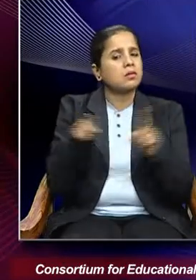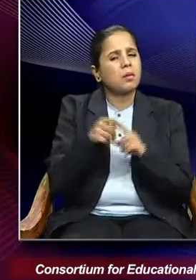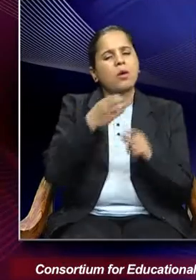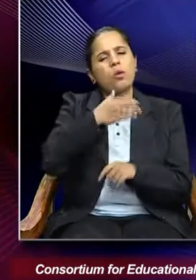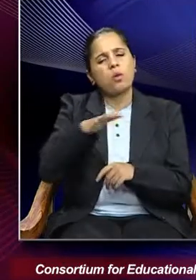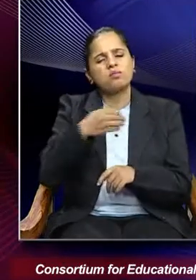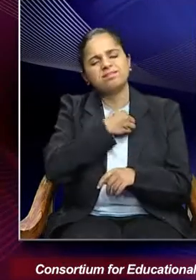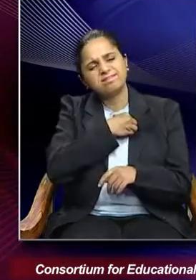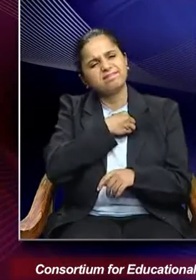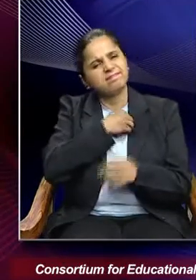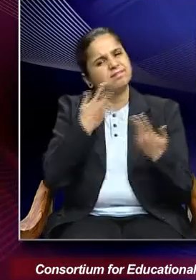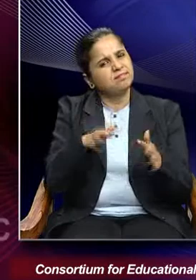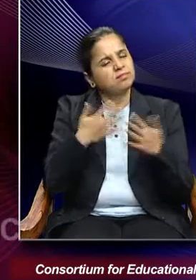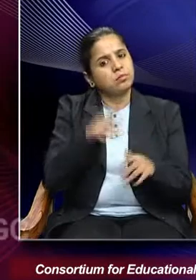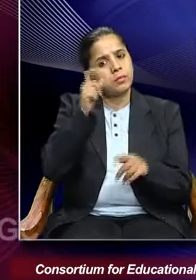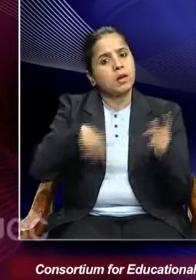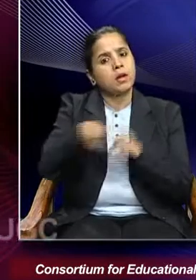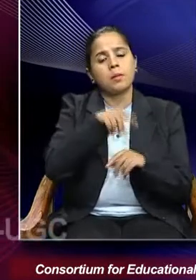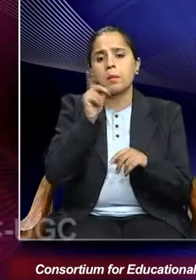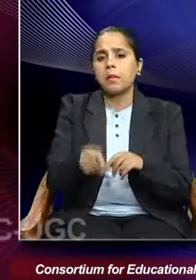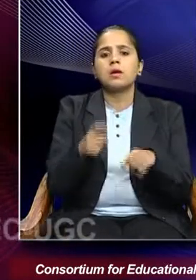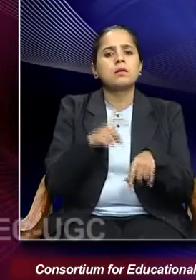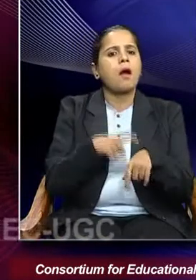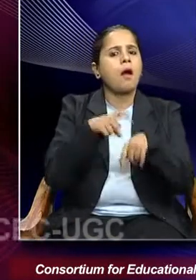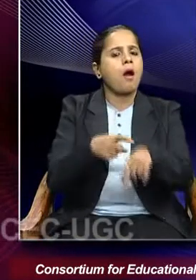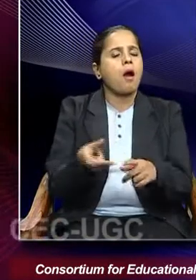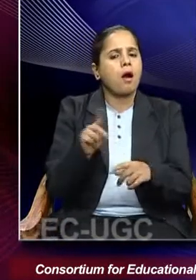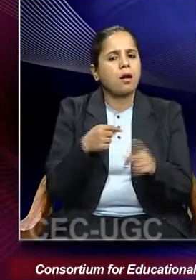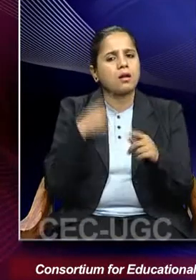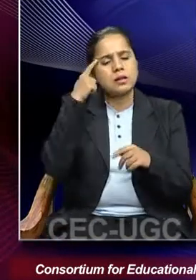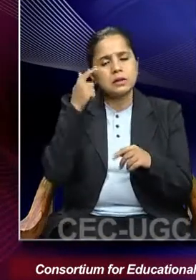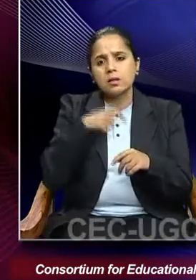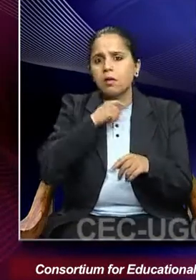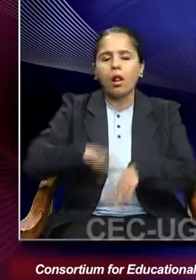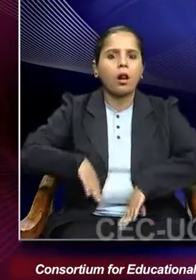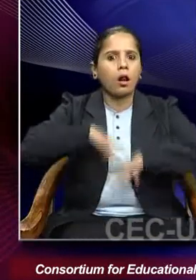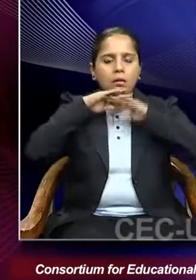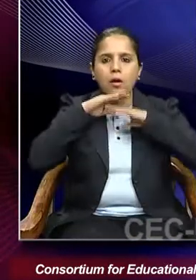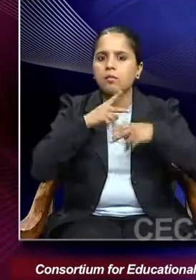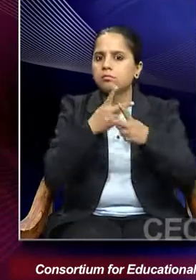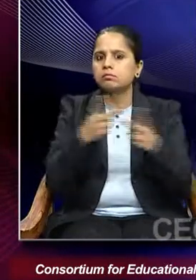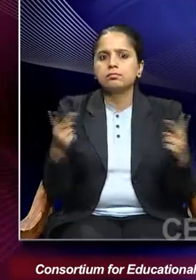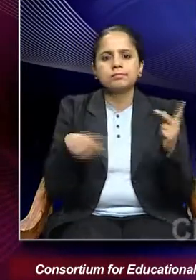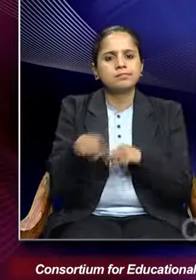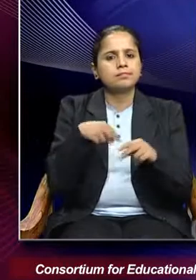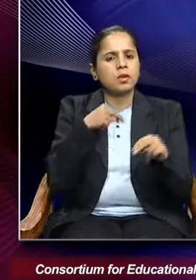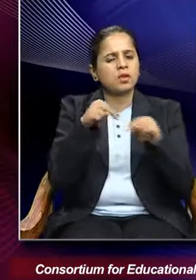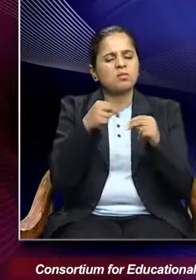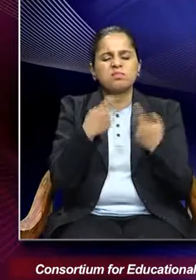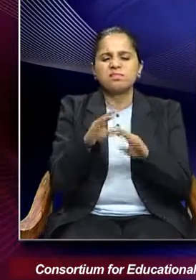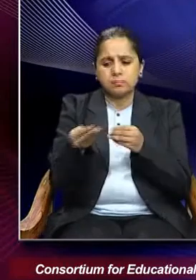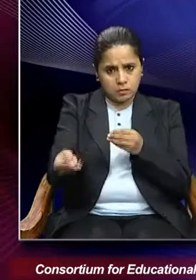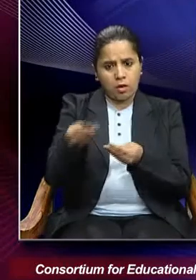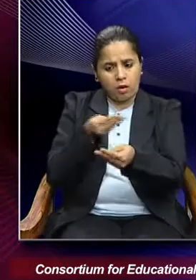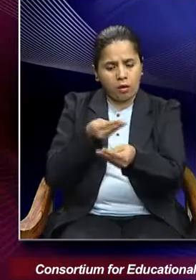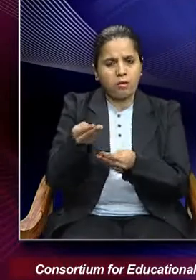that had to be reached time and again as a kind of negotiation which